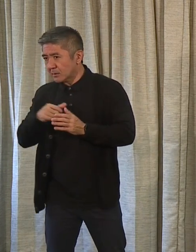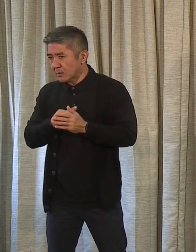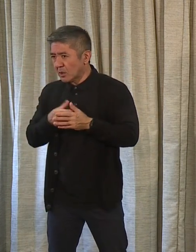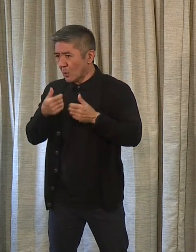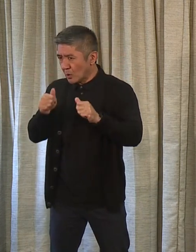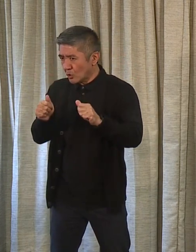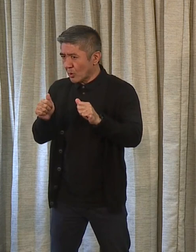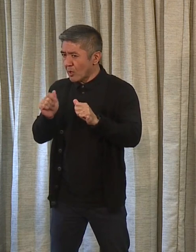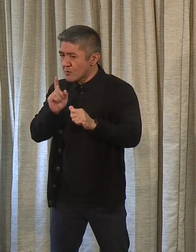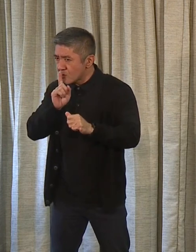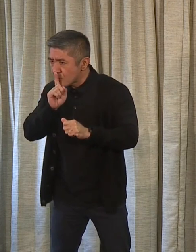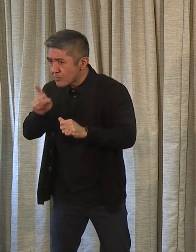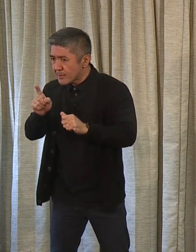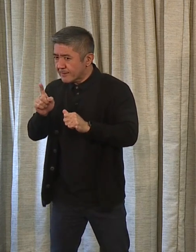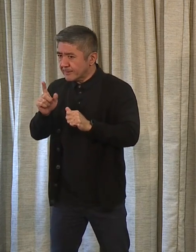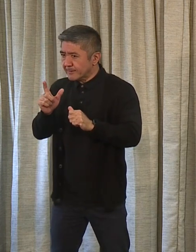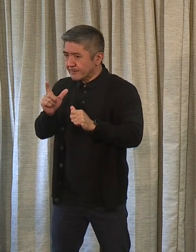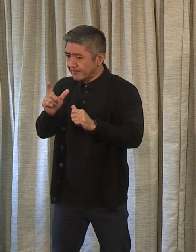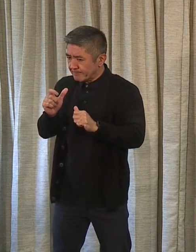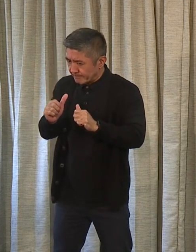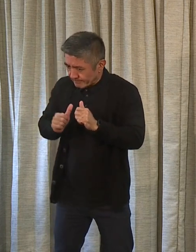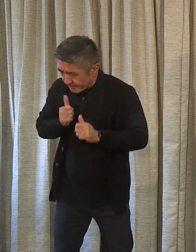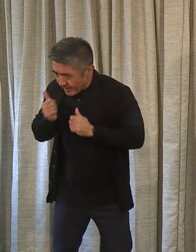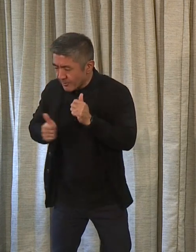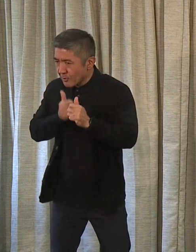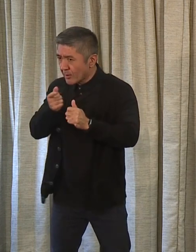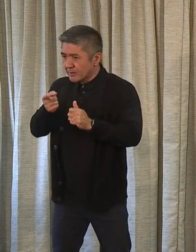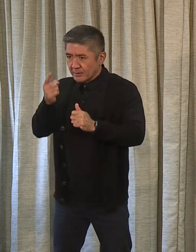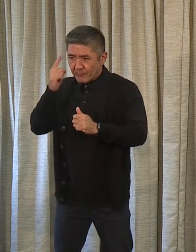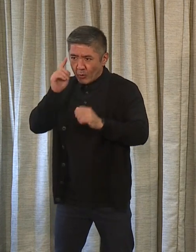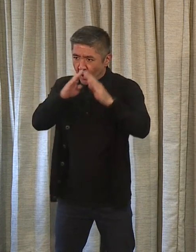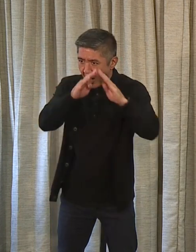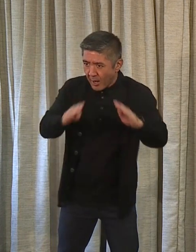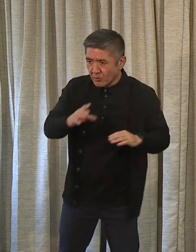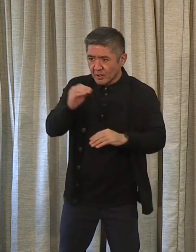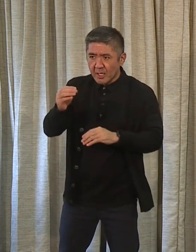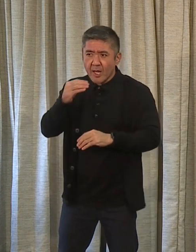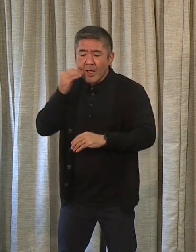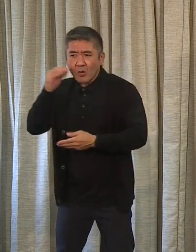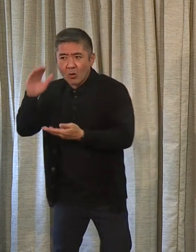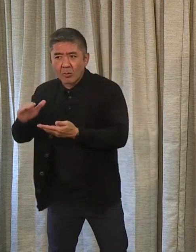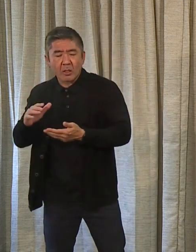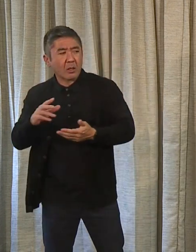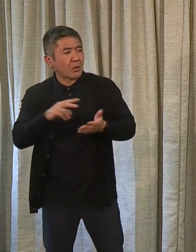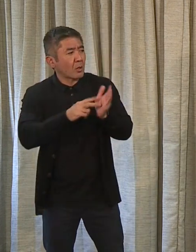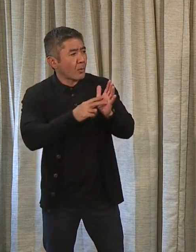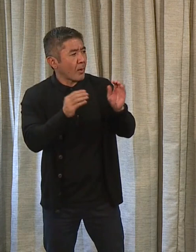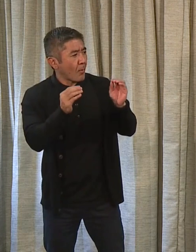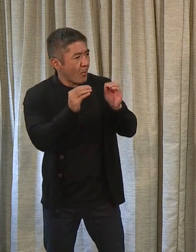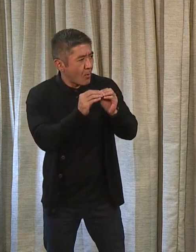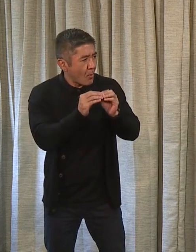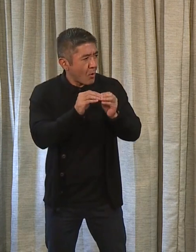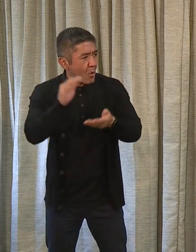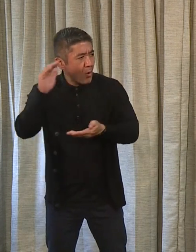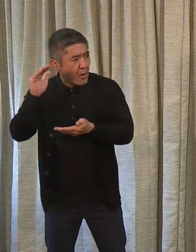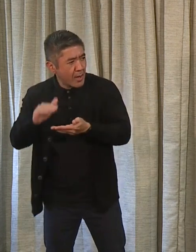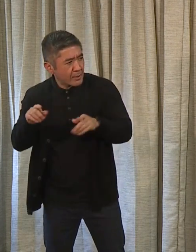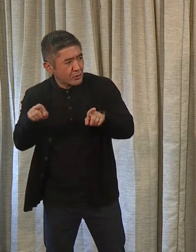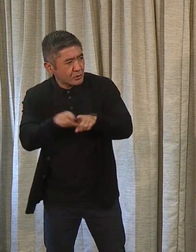aggressive on the Housing First, all of our Housing and Homelessness Plans. So more or less or the same number of vouchers?